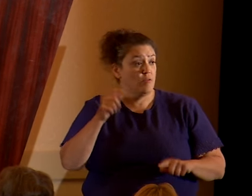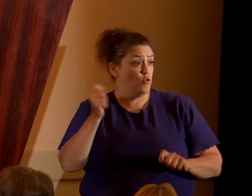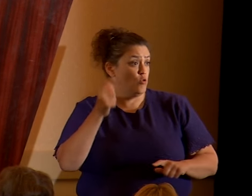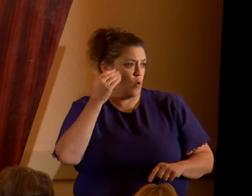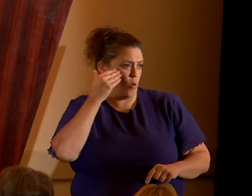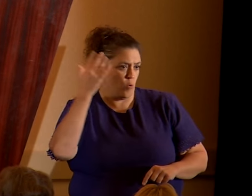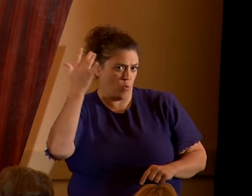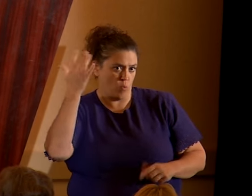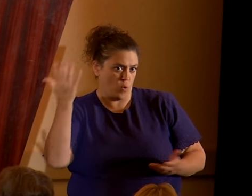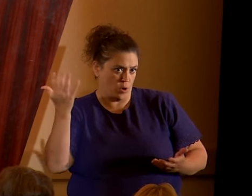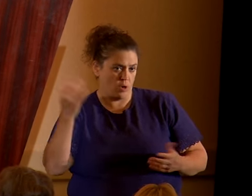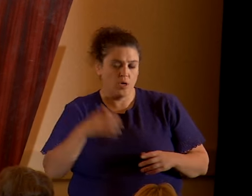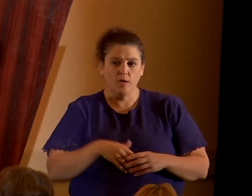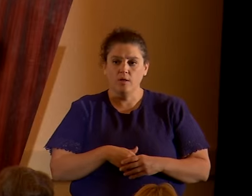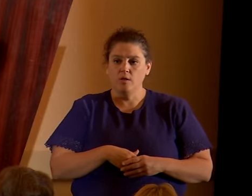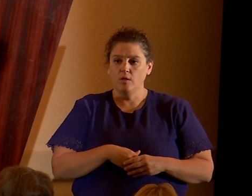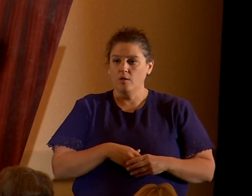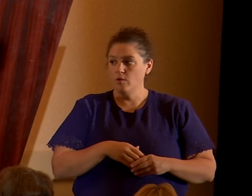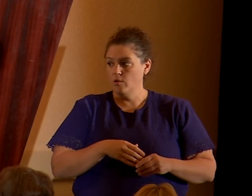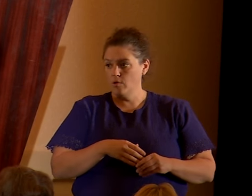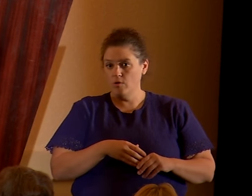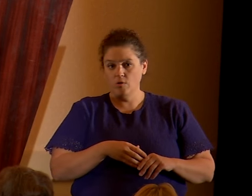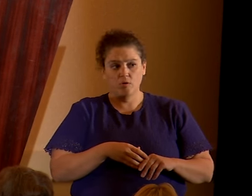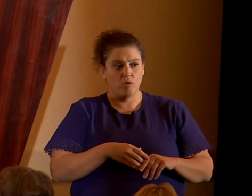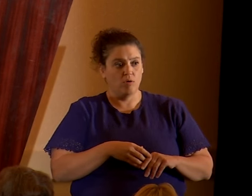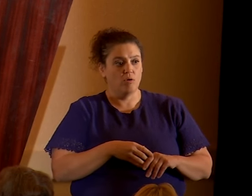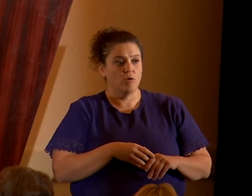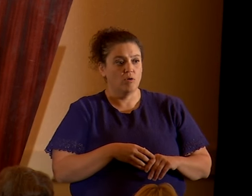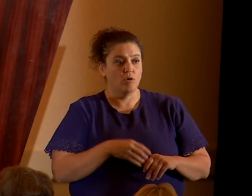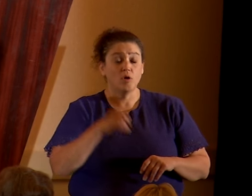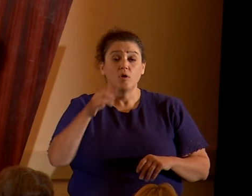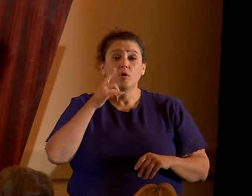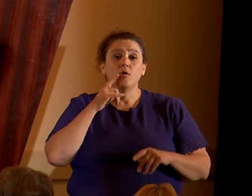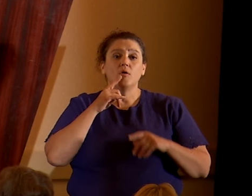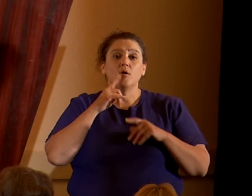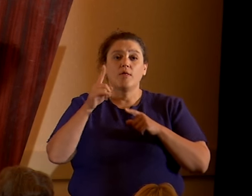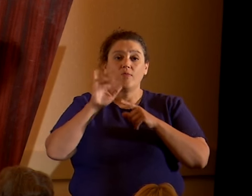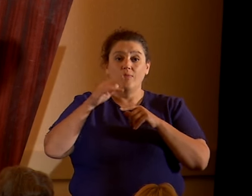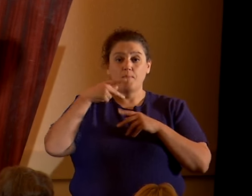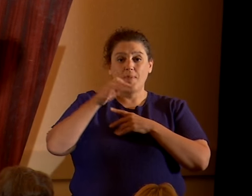a late reason, ladies and gentlemen, why Osama Bin Laden was found in Pakistan, not in Sweden.